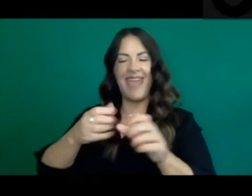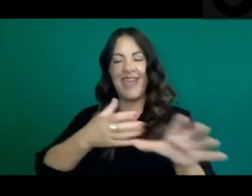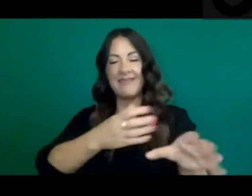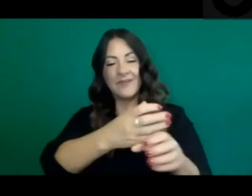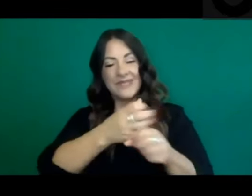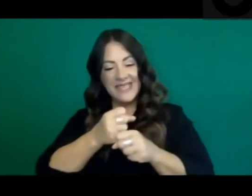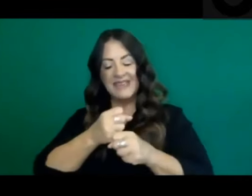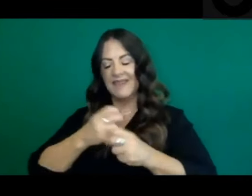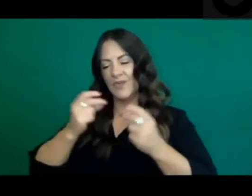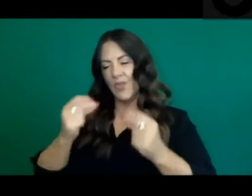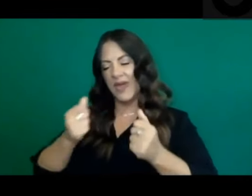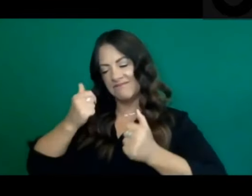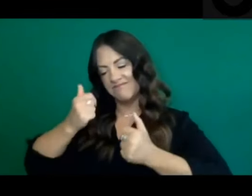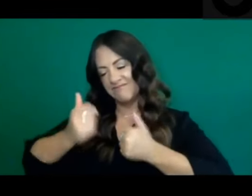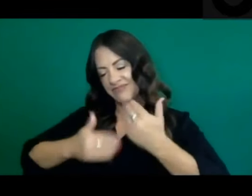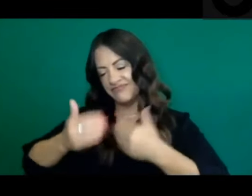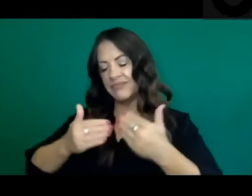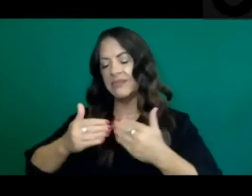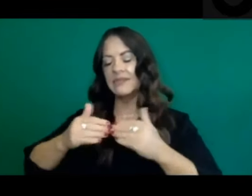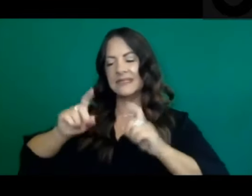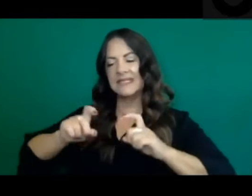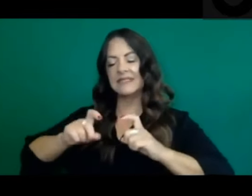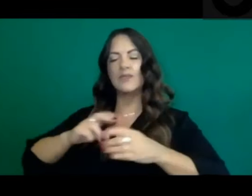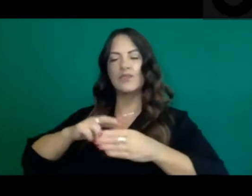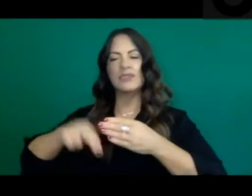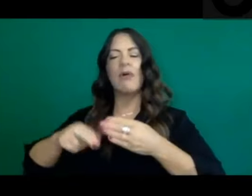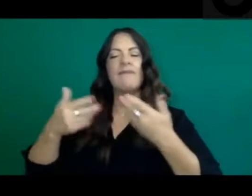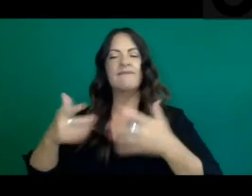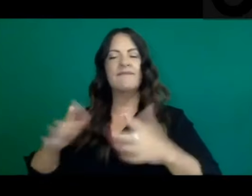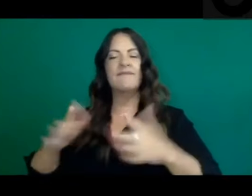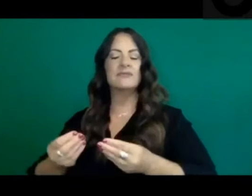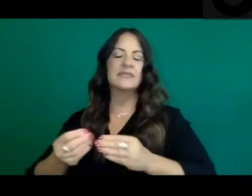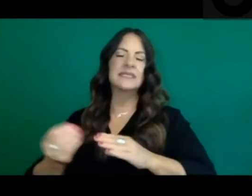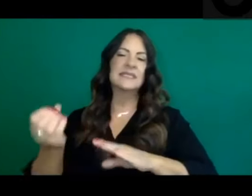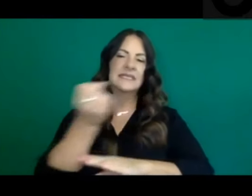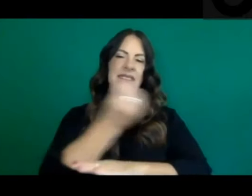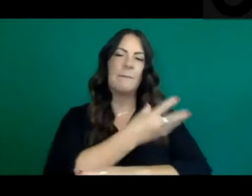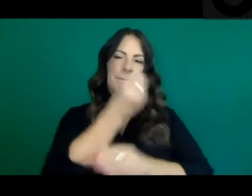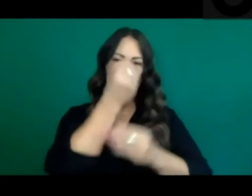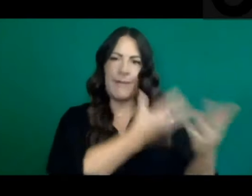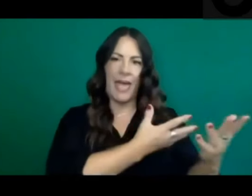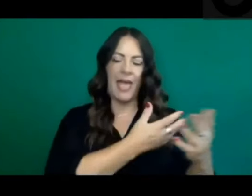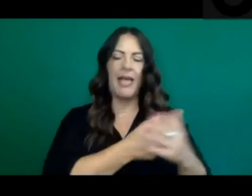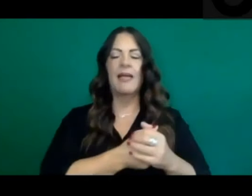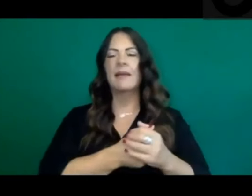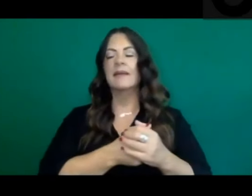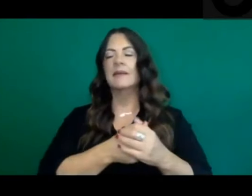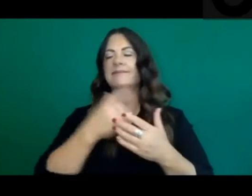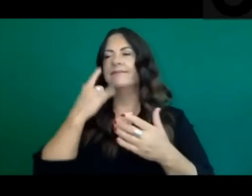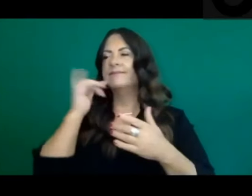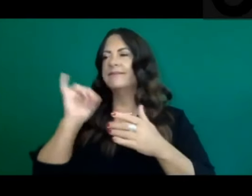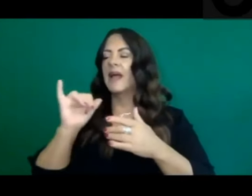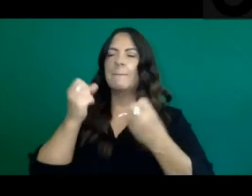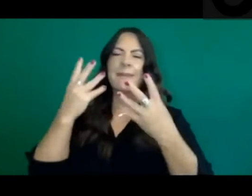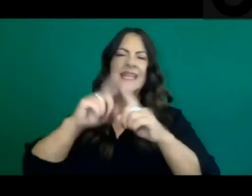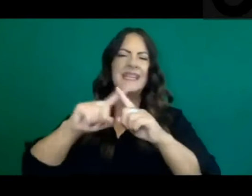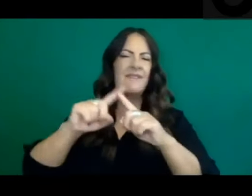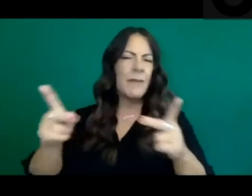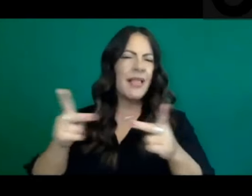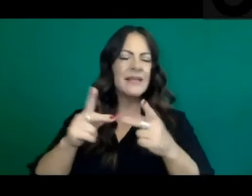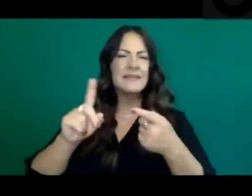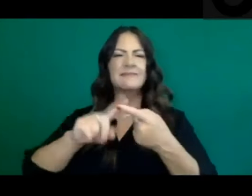not just in community testing sites that the state runs, but also for some of the prisons, certain skilled nursing